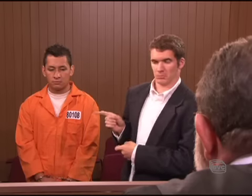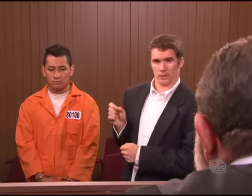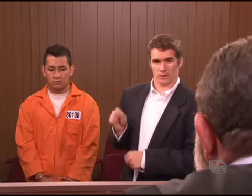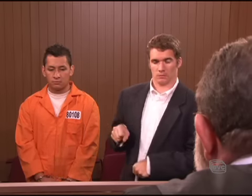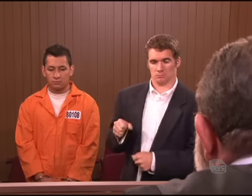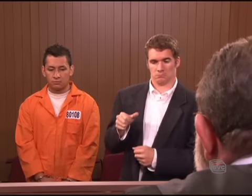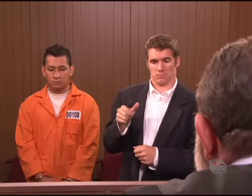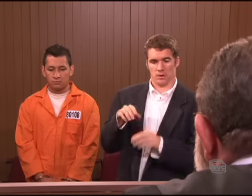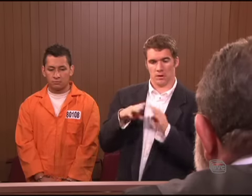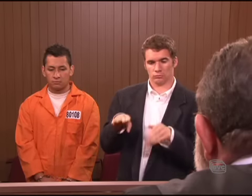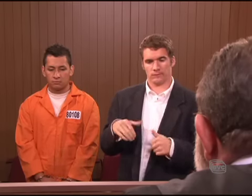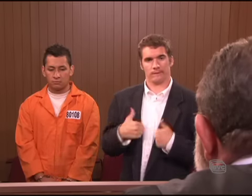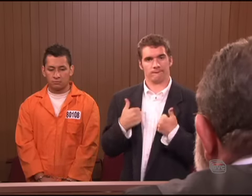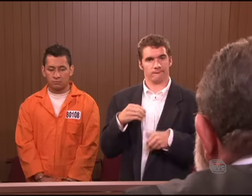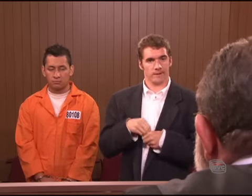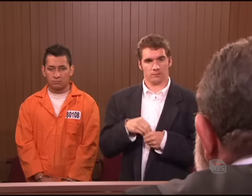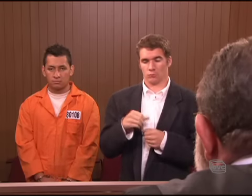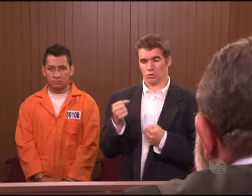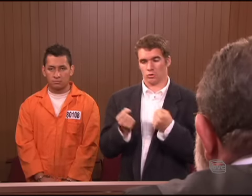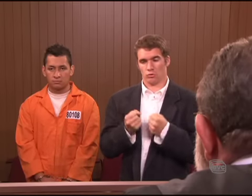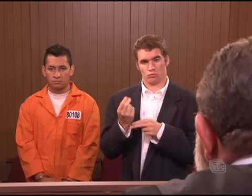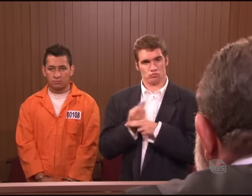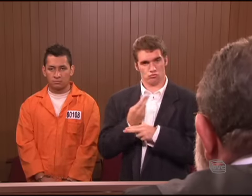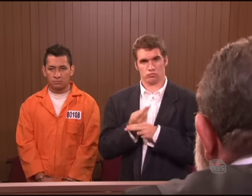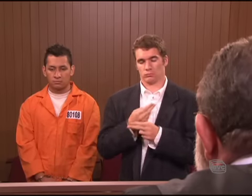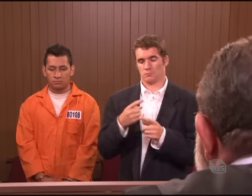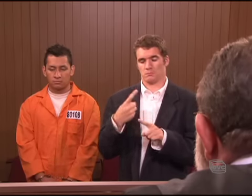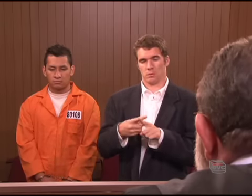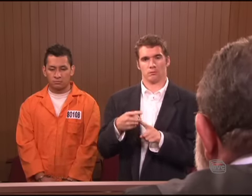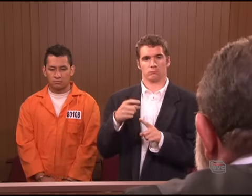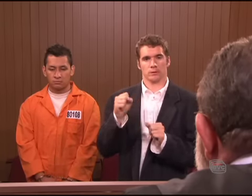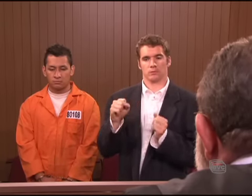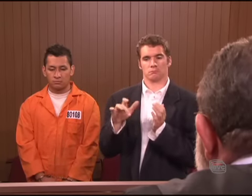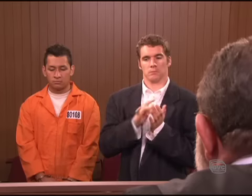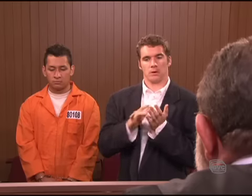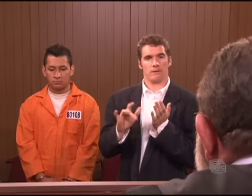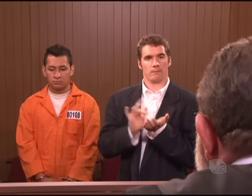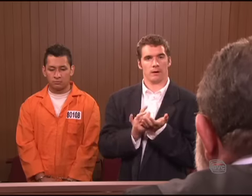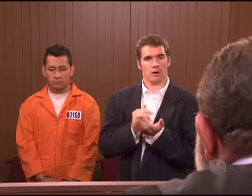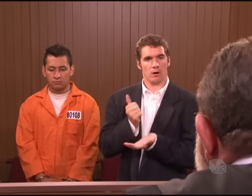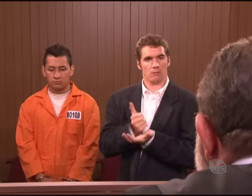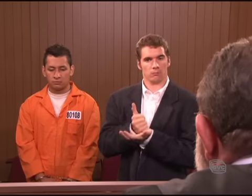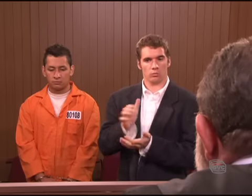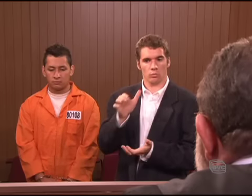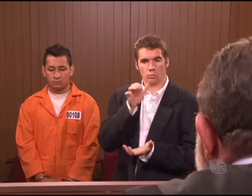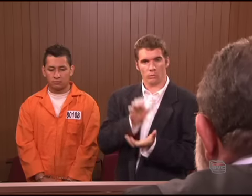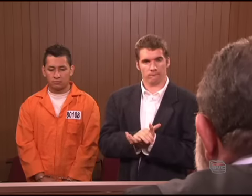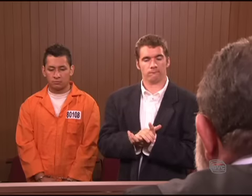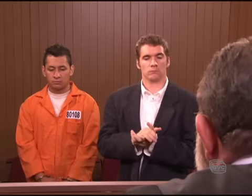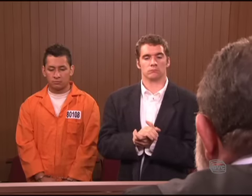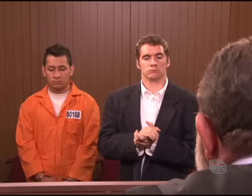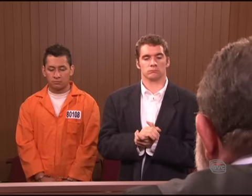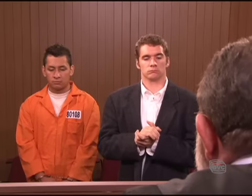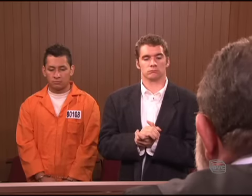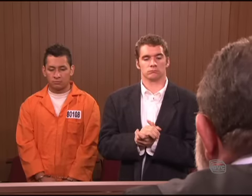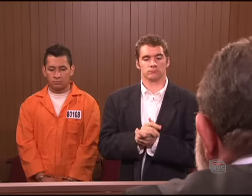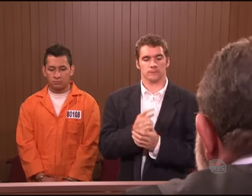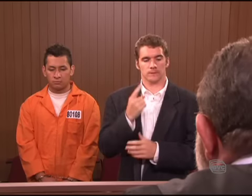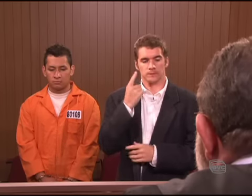needs. And so he can use my home, live in my car. can pay off all of his debts and take care of his wife well.